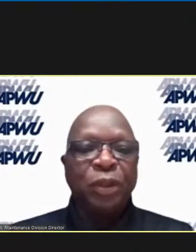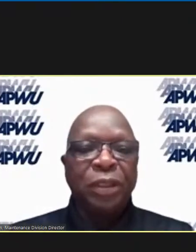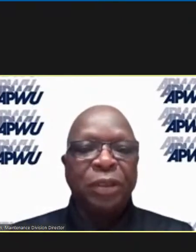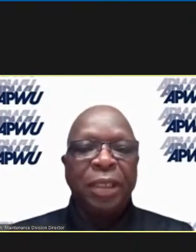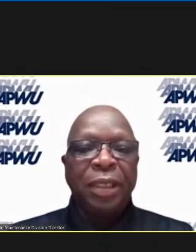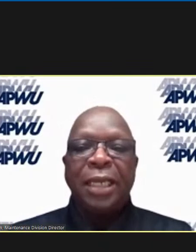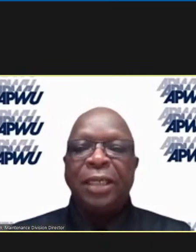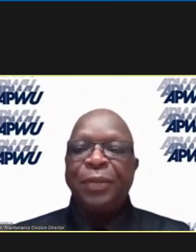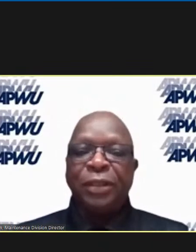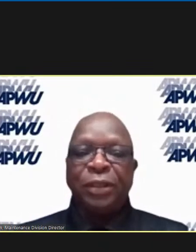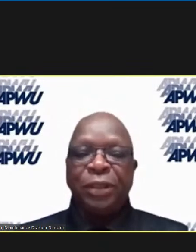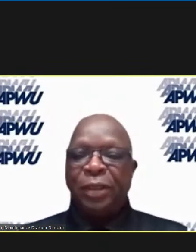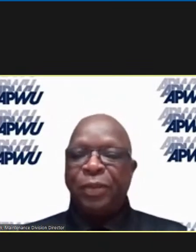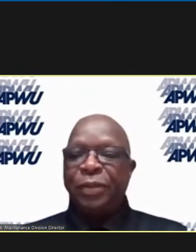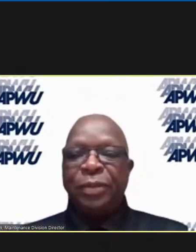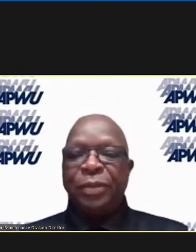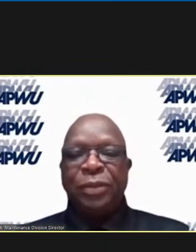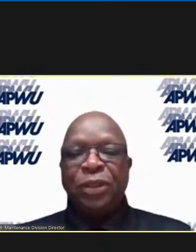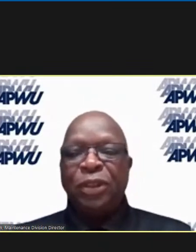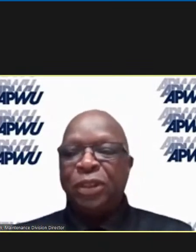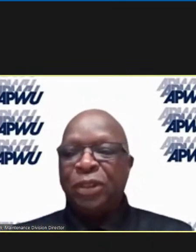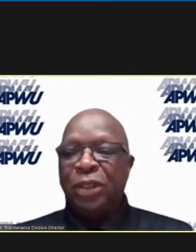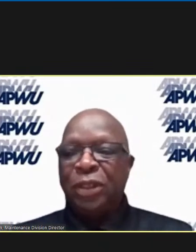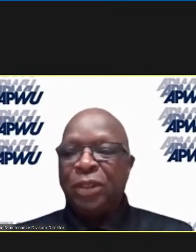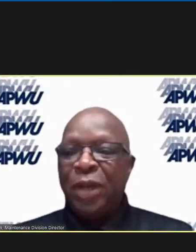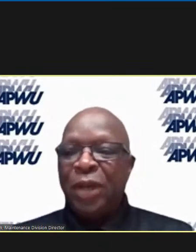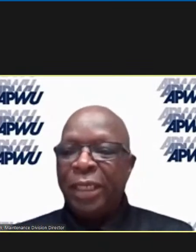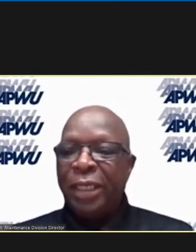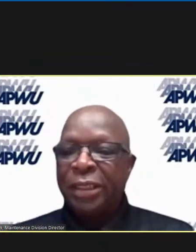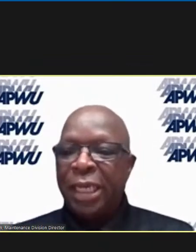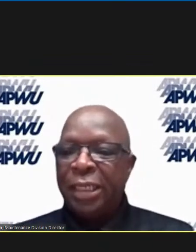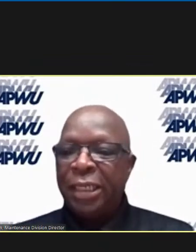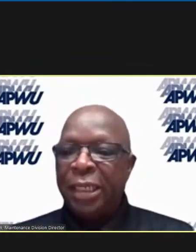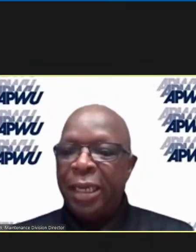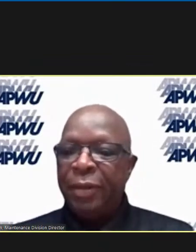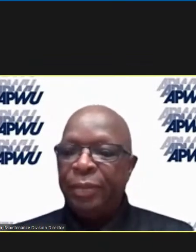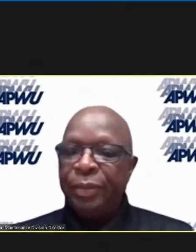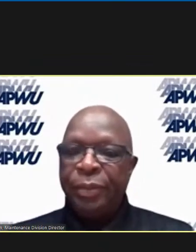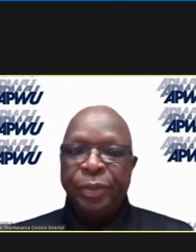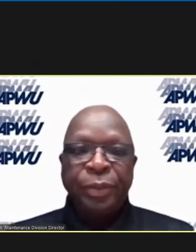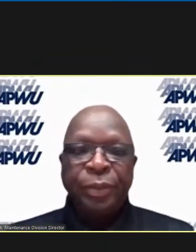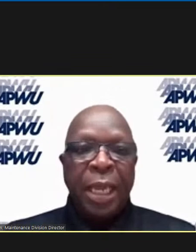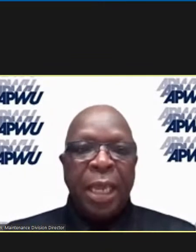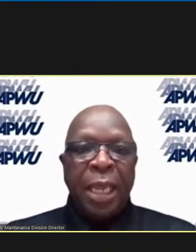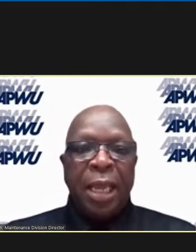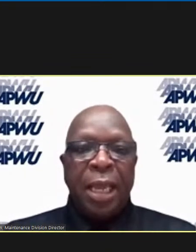spokesperson at the maintenance table. You just don't know how excited I am.